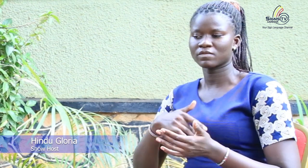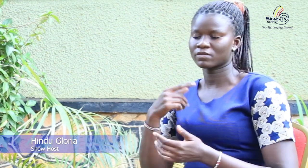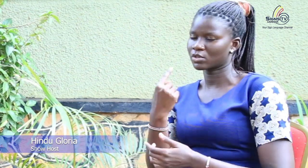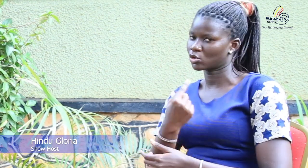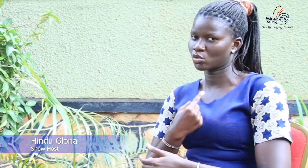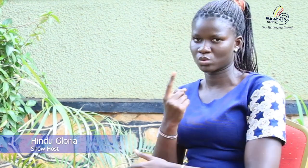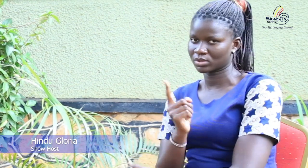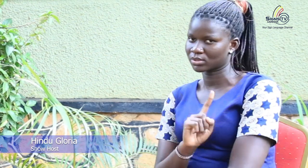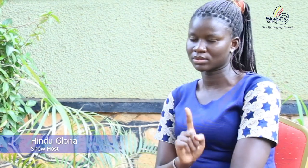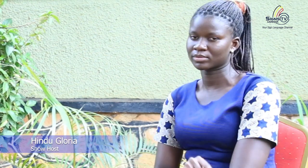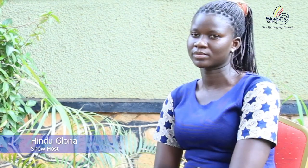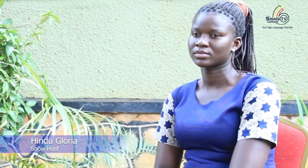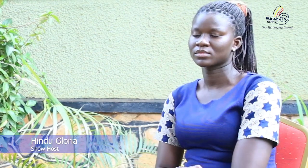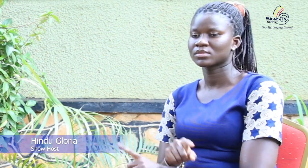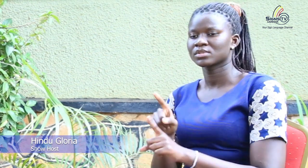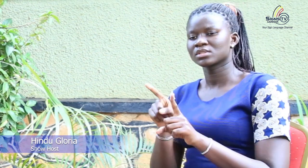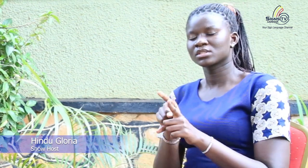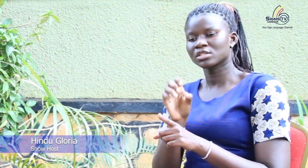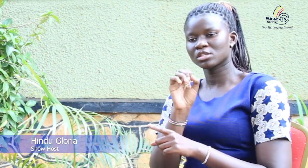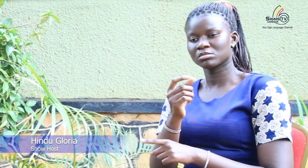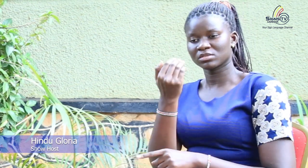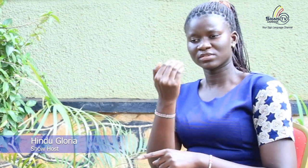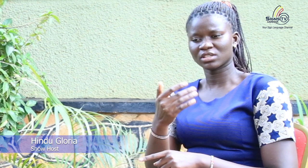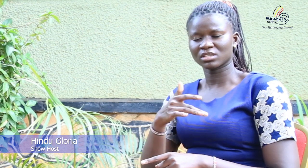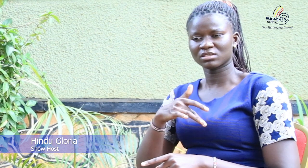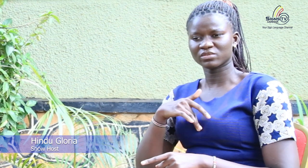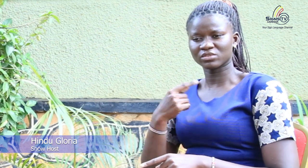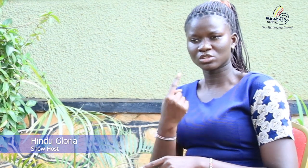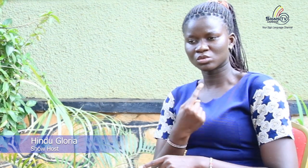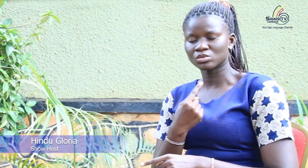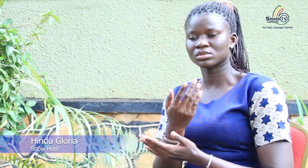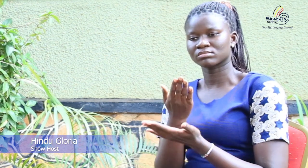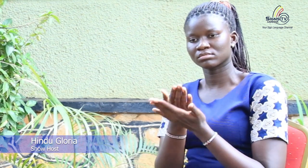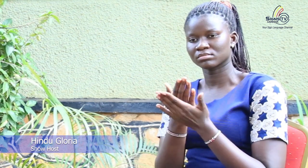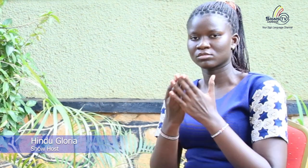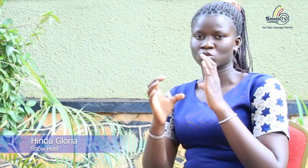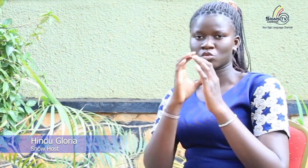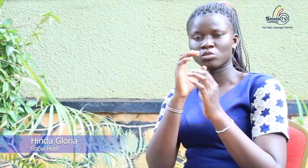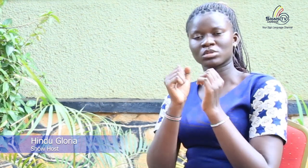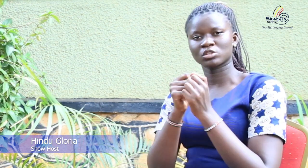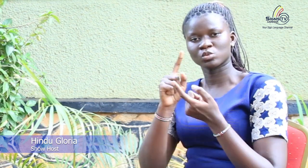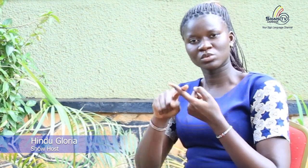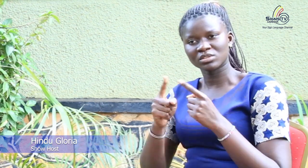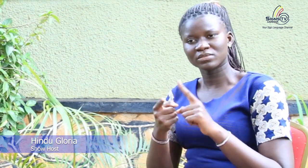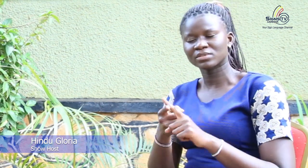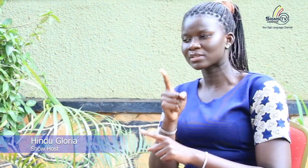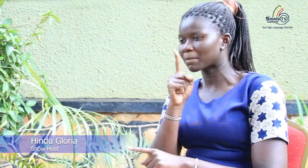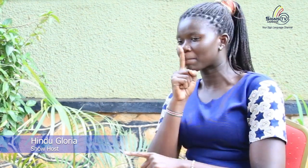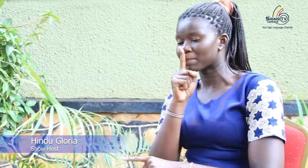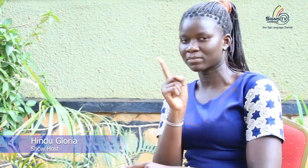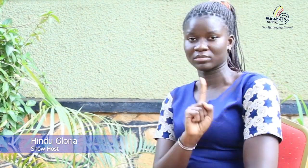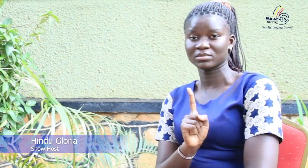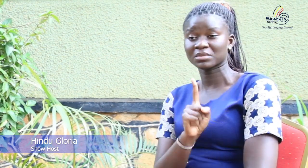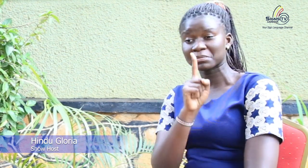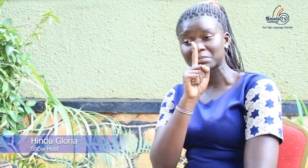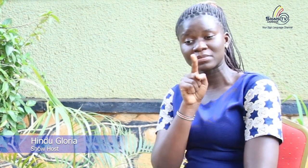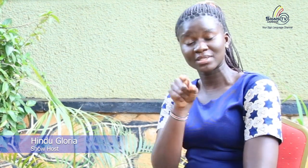language they can help the children not to feel alone and neglected because when they feel alone they cannot communicate with their friends they cannot